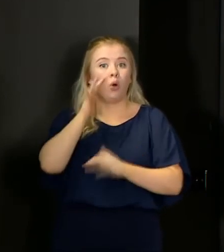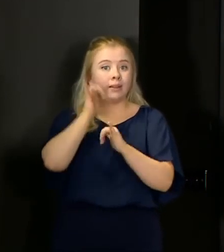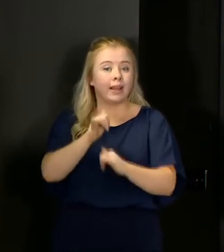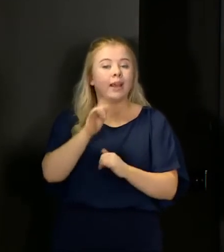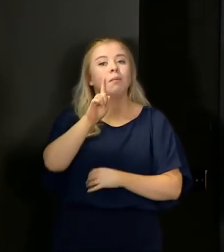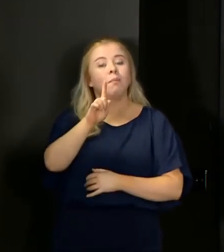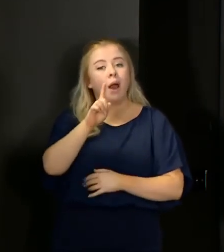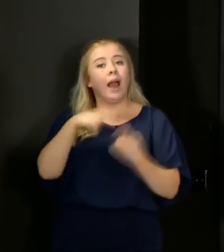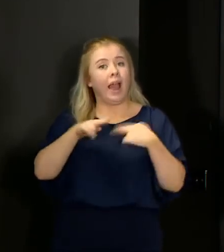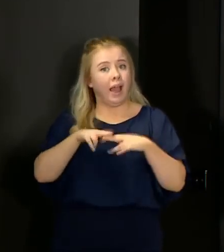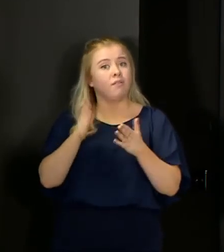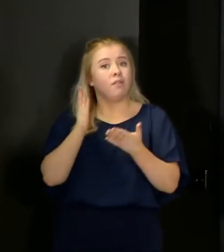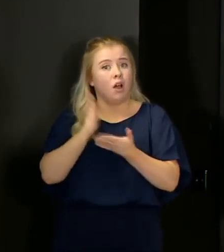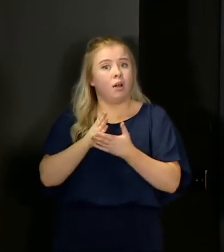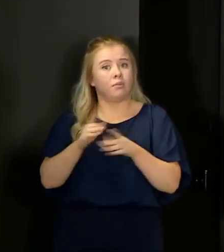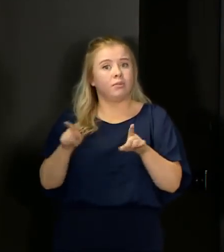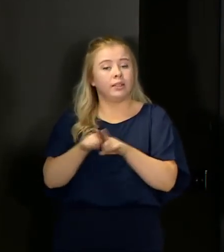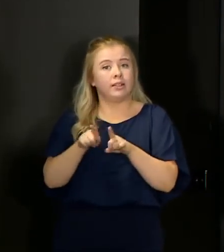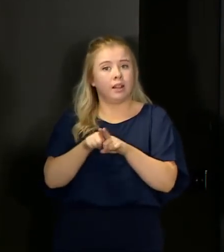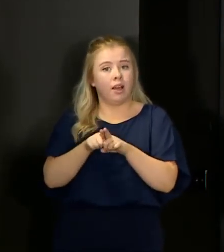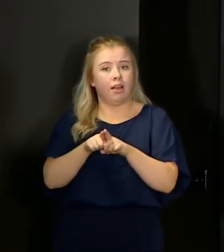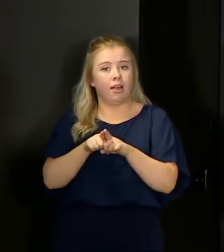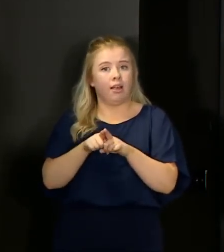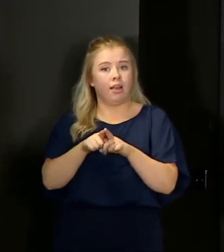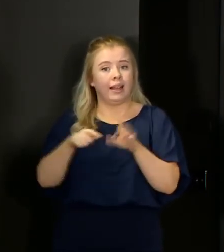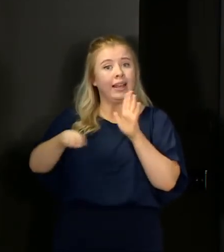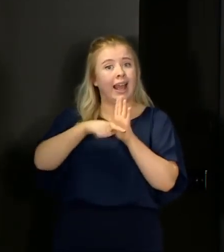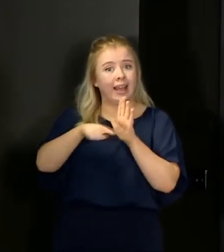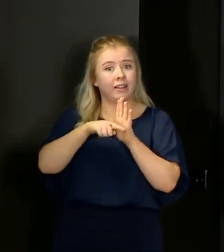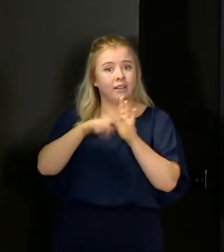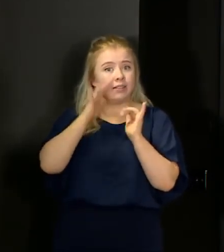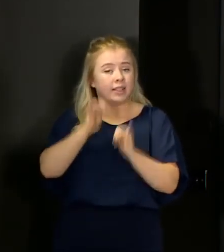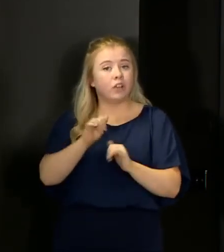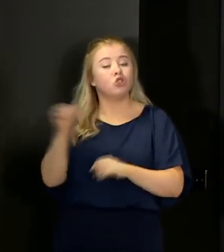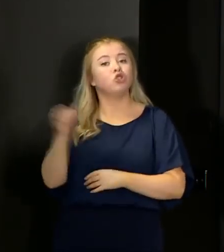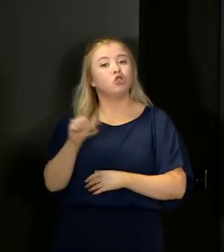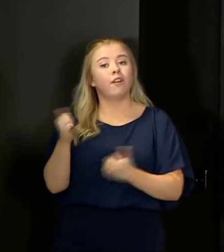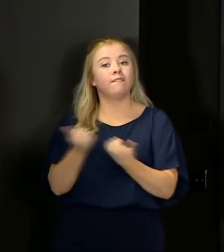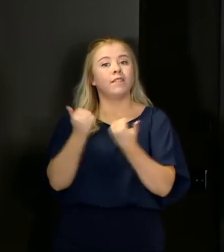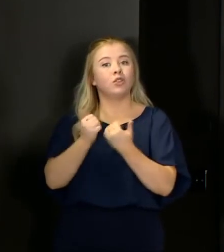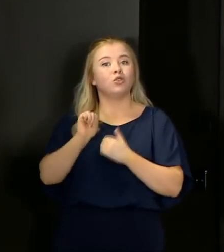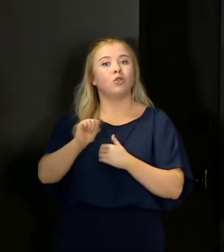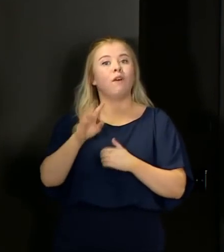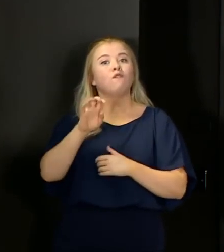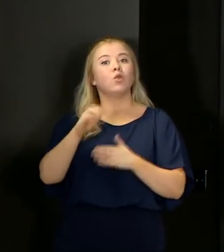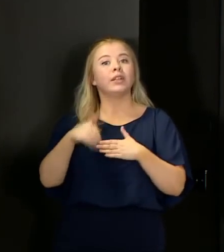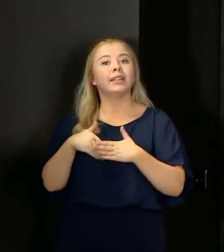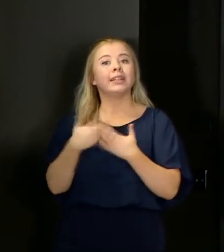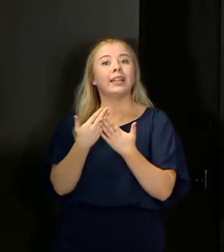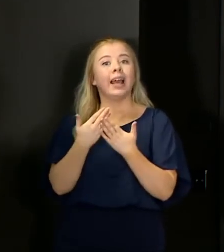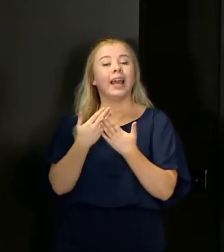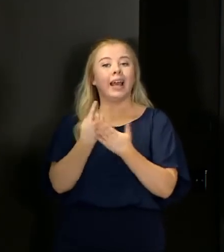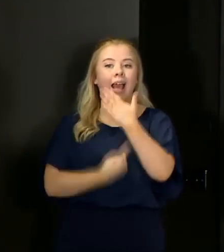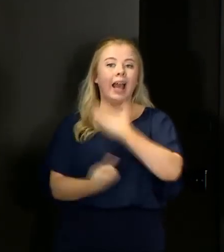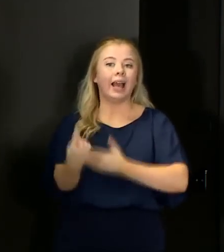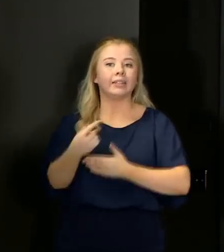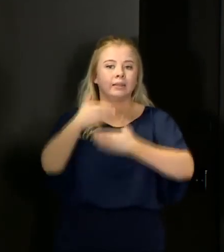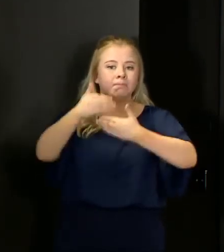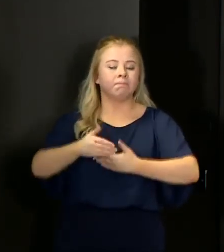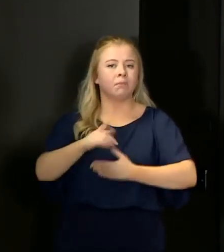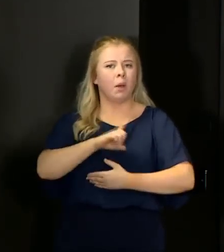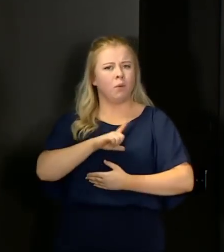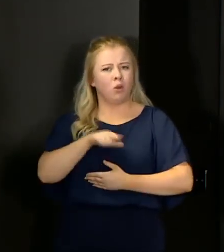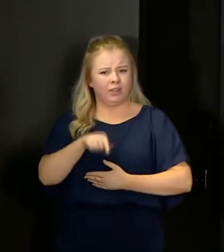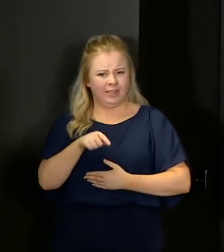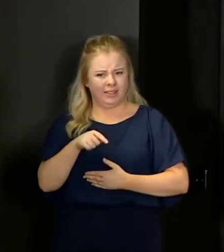at that point in time, you should go on to complete your 14-day isolation period. And I want to emphasise that point, because just because you test